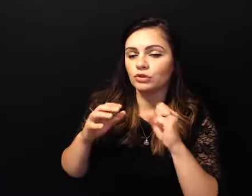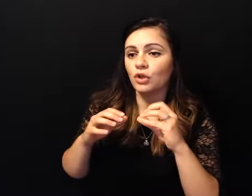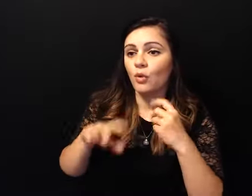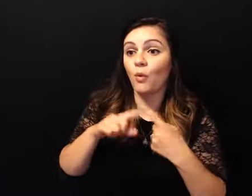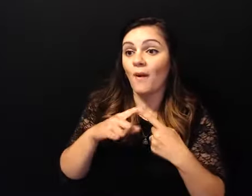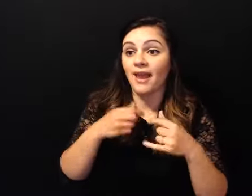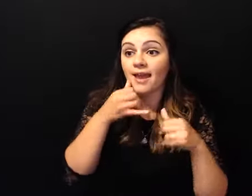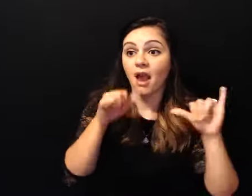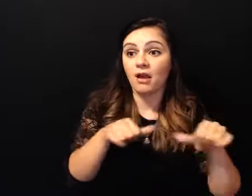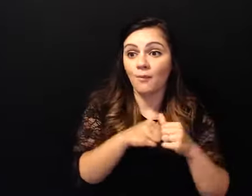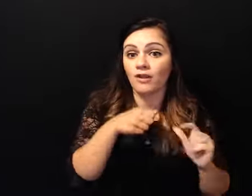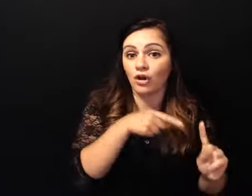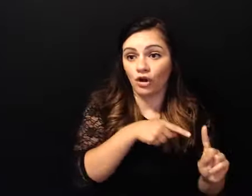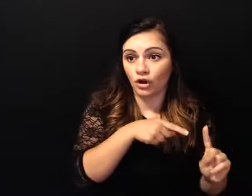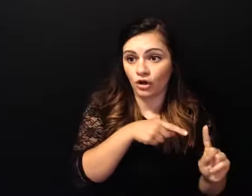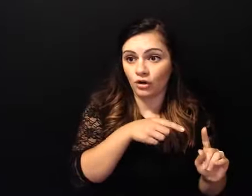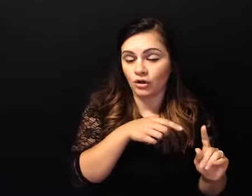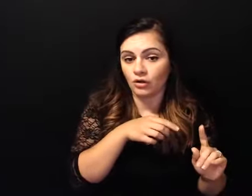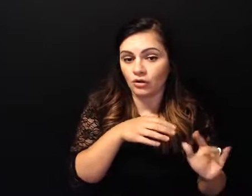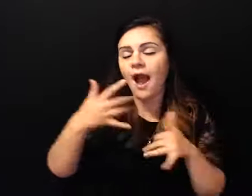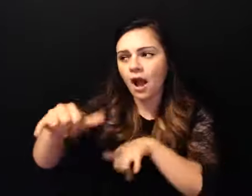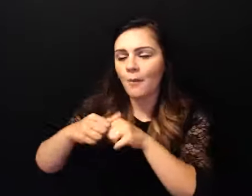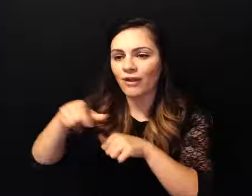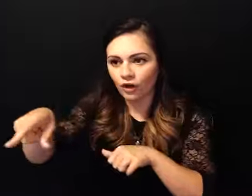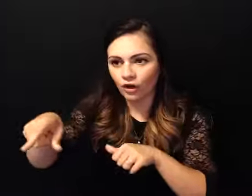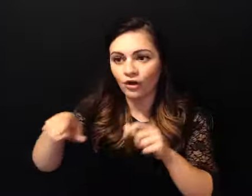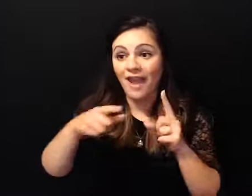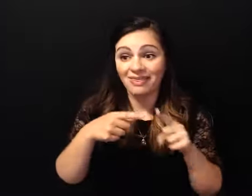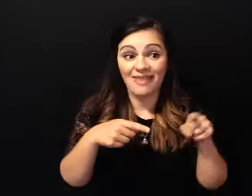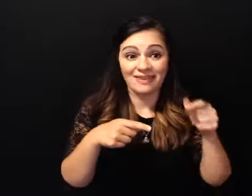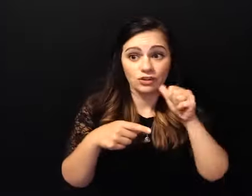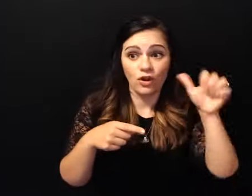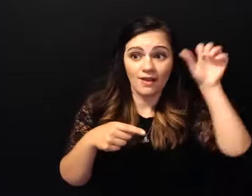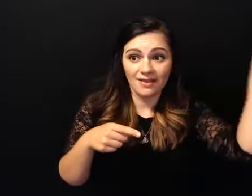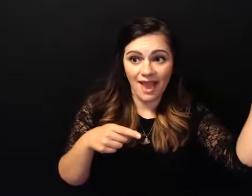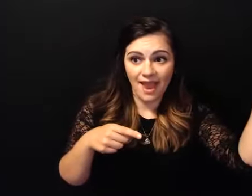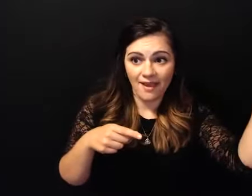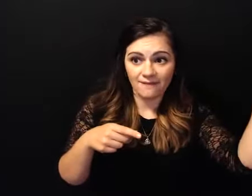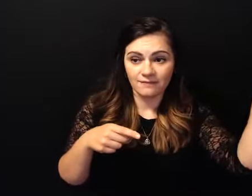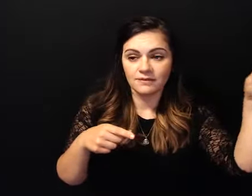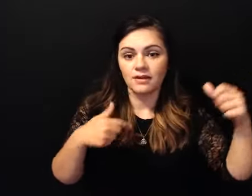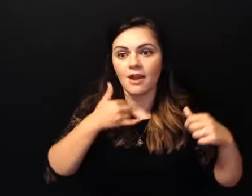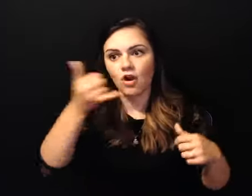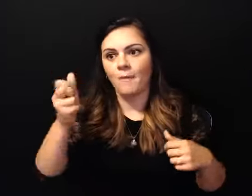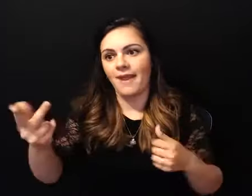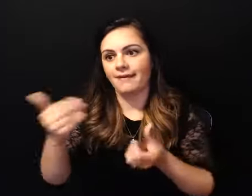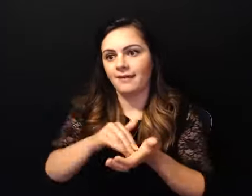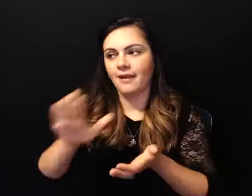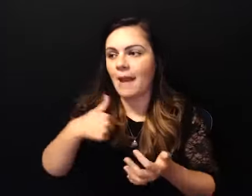uh called her back when the other girl left and i said listen i'm drinking and i'm scared and i don't know what to do and she said to me she said uh